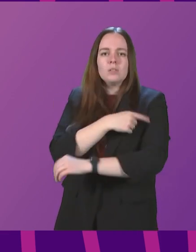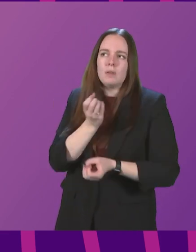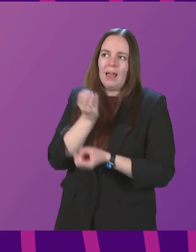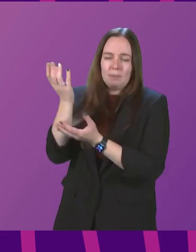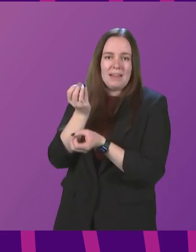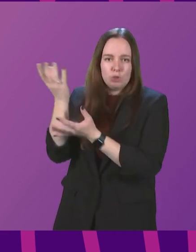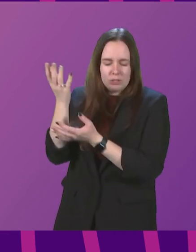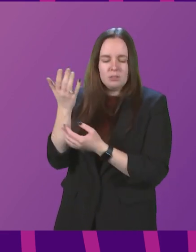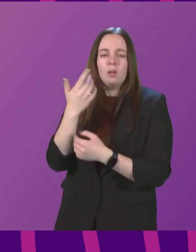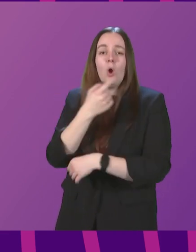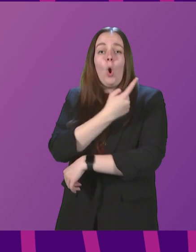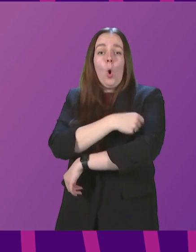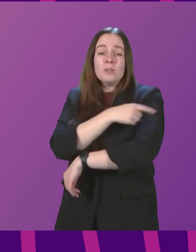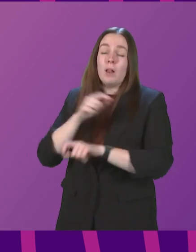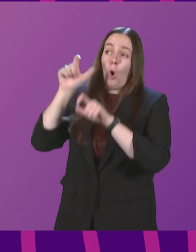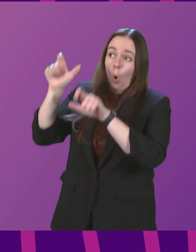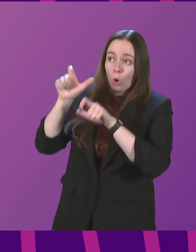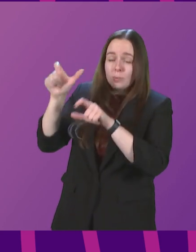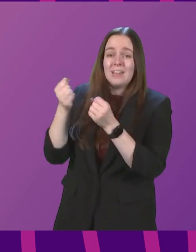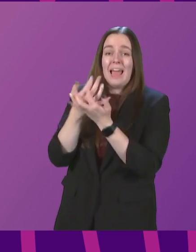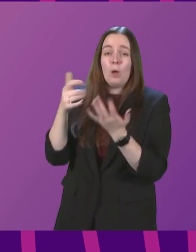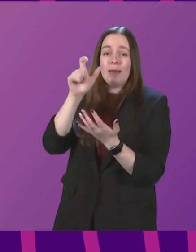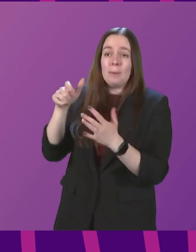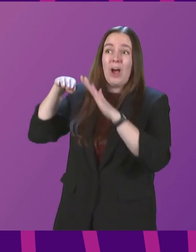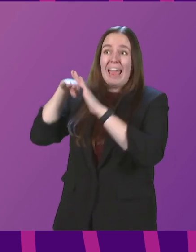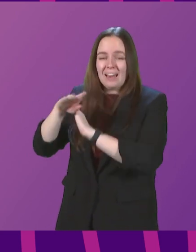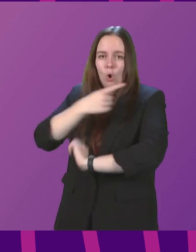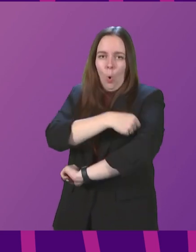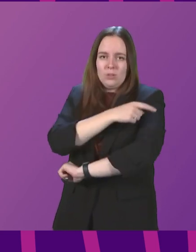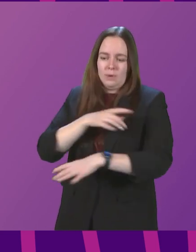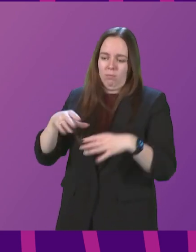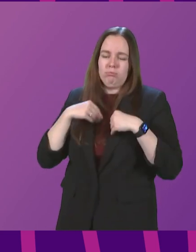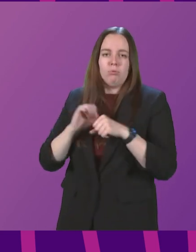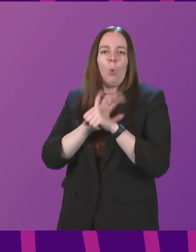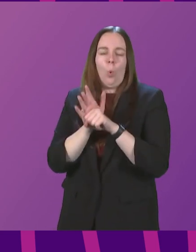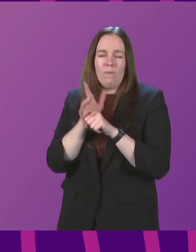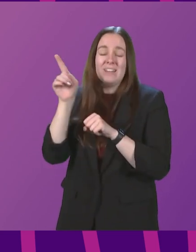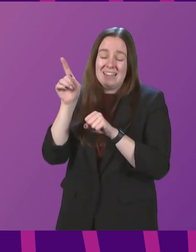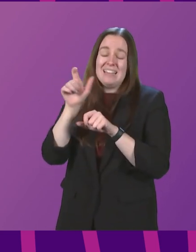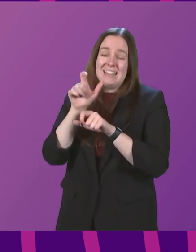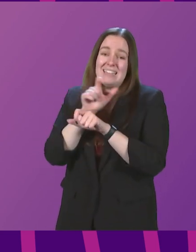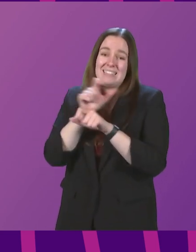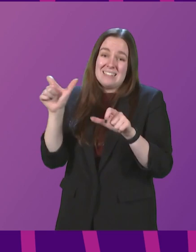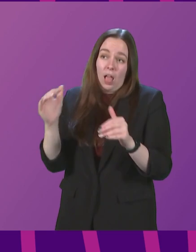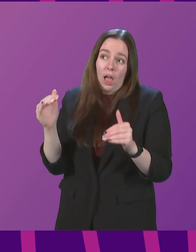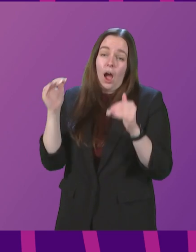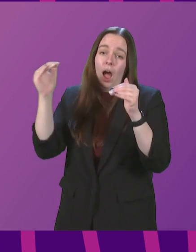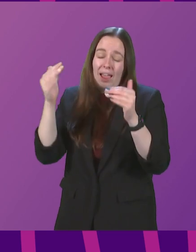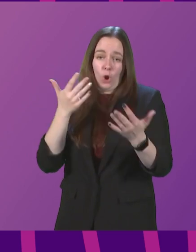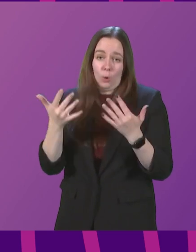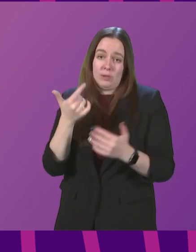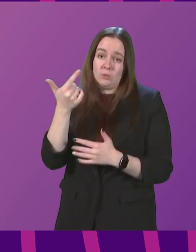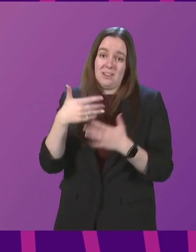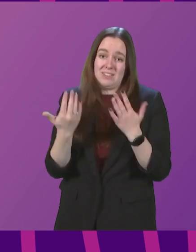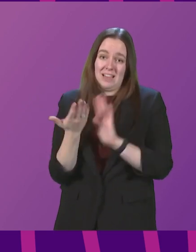Hospital occupancy, the number of patients in hospital at any given time with COVID, is higher than it was seven days ago,